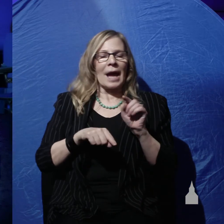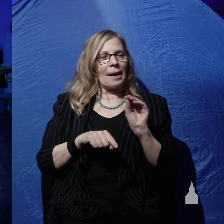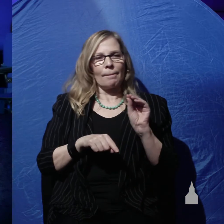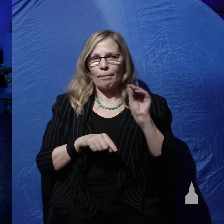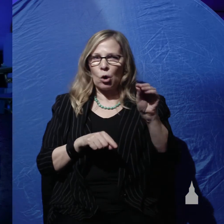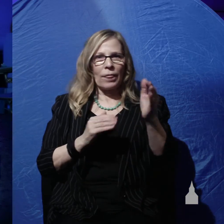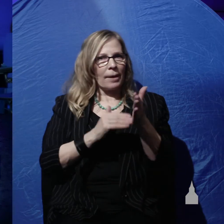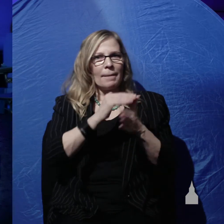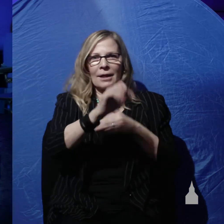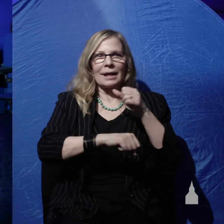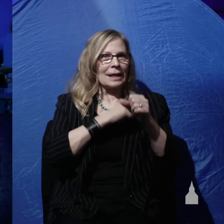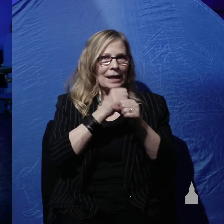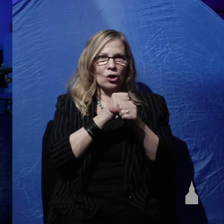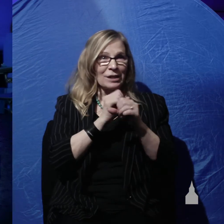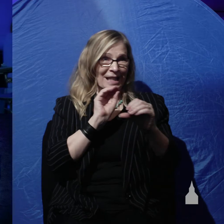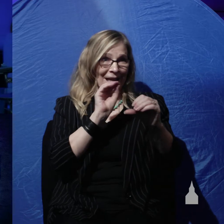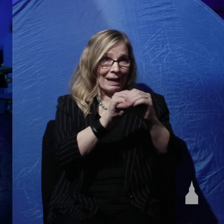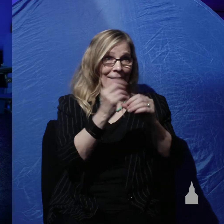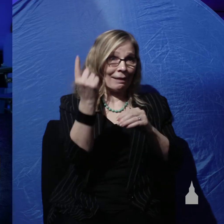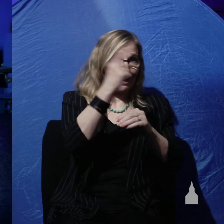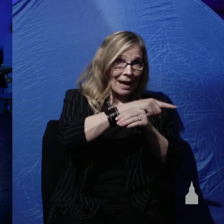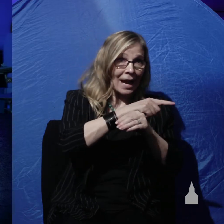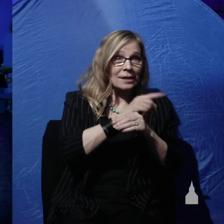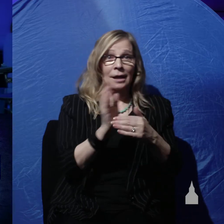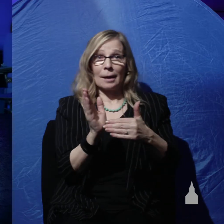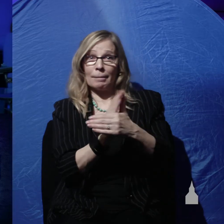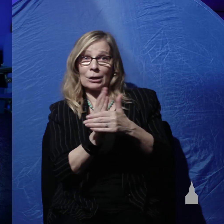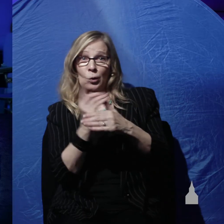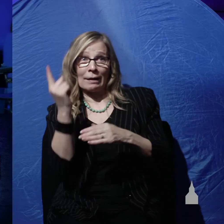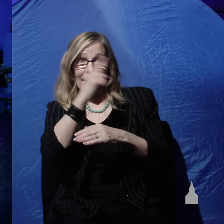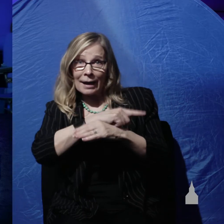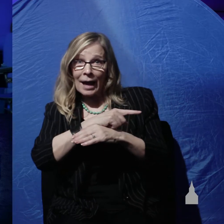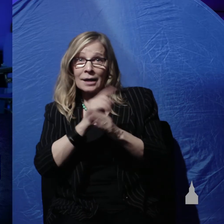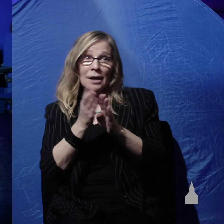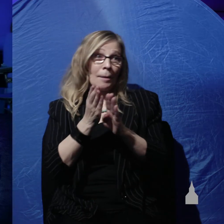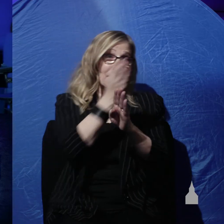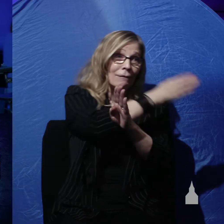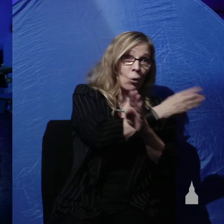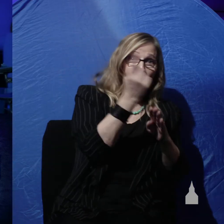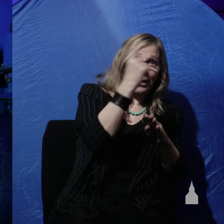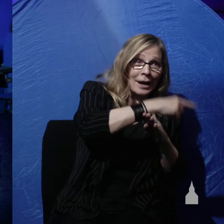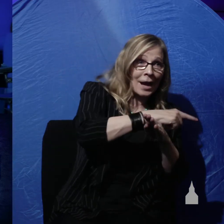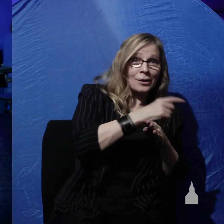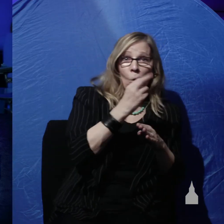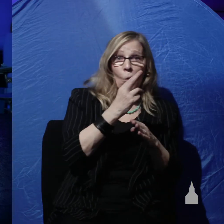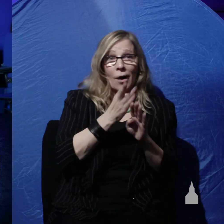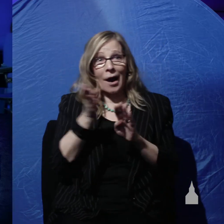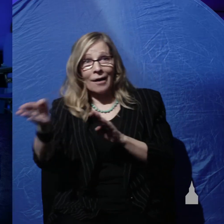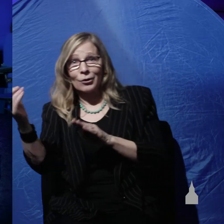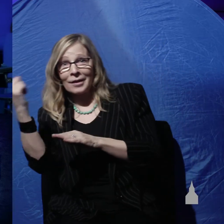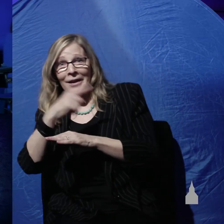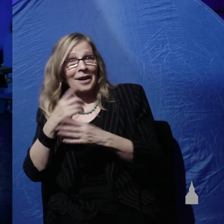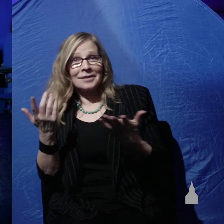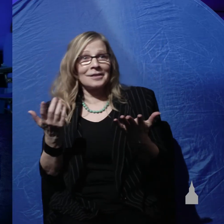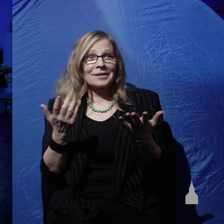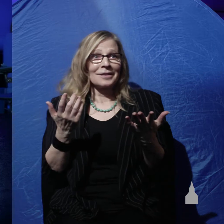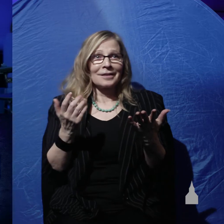days or between the days and you can't put the millions of years before the days or before Genesis 1 verse 1.